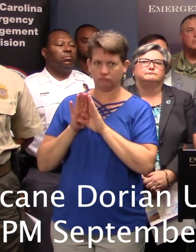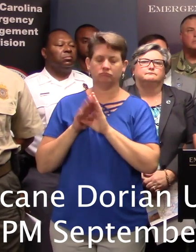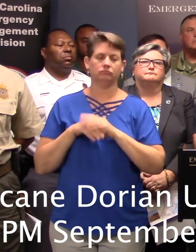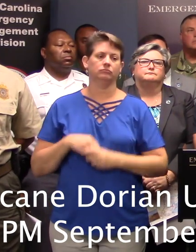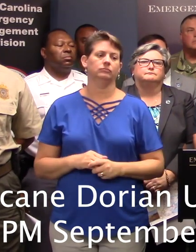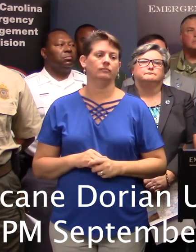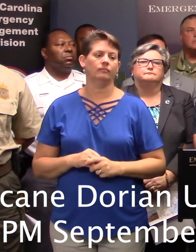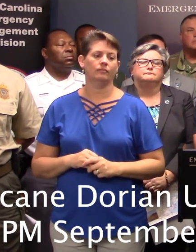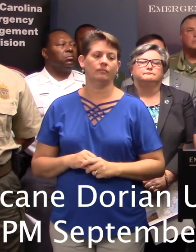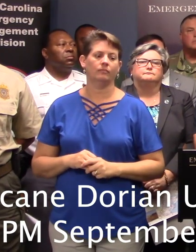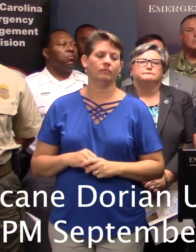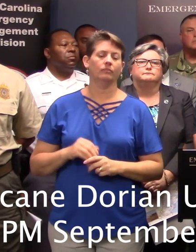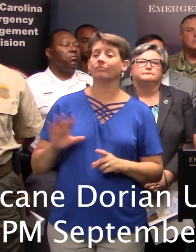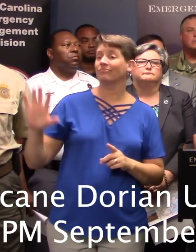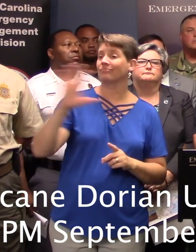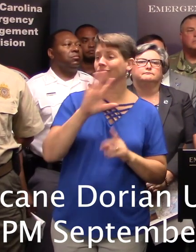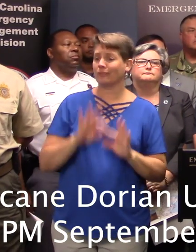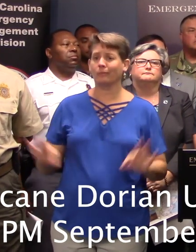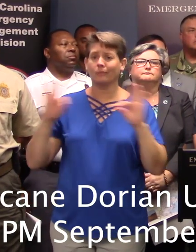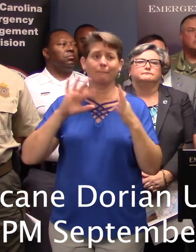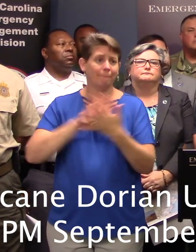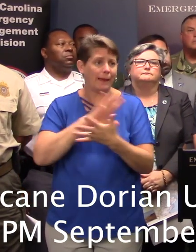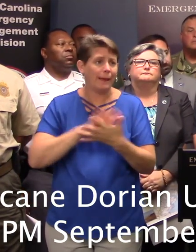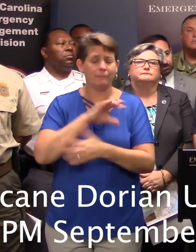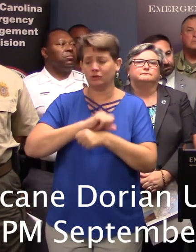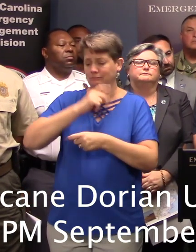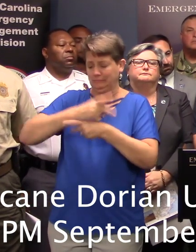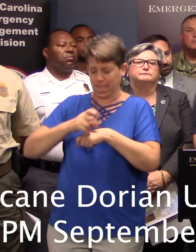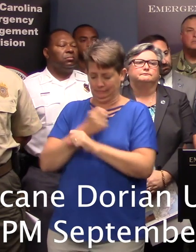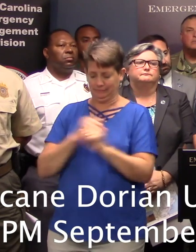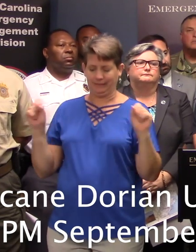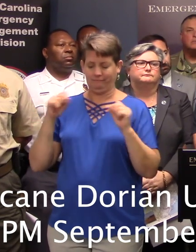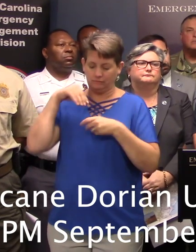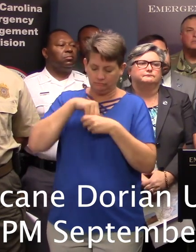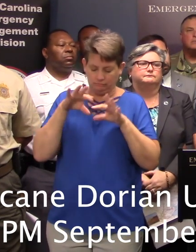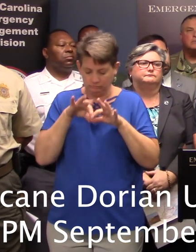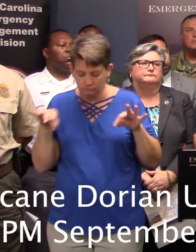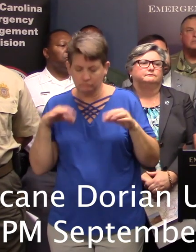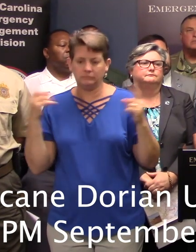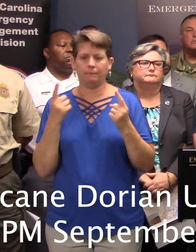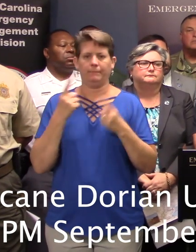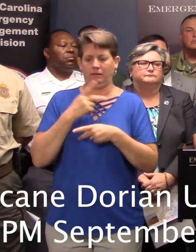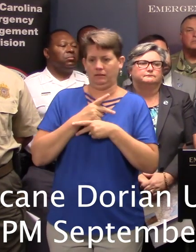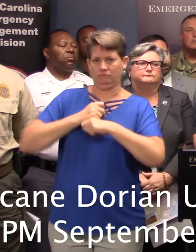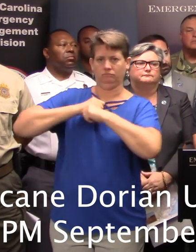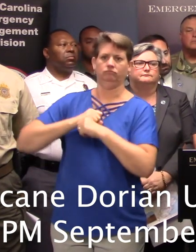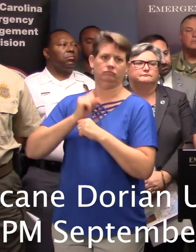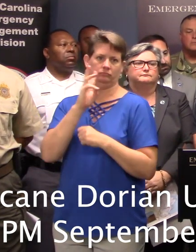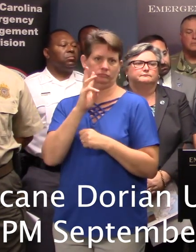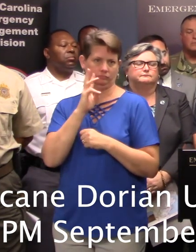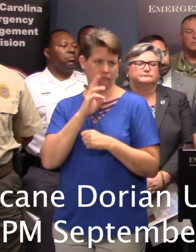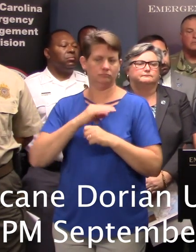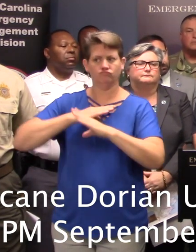Certainly very important to secure your important and personal documents and put those in some kind of plastic container or a Ziploc bag as long as it's